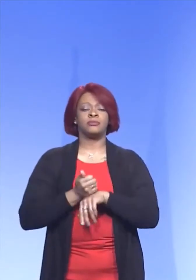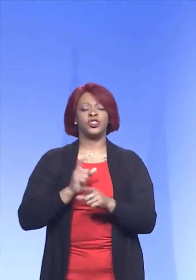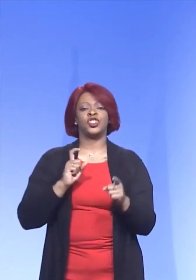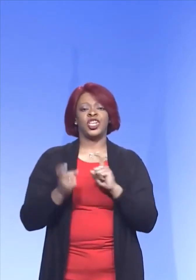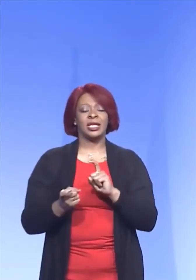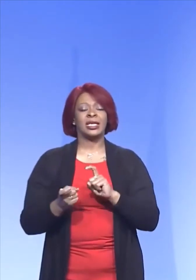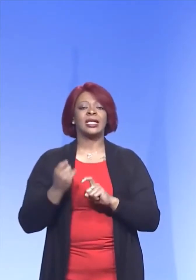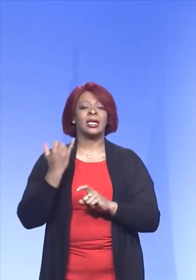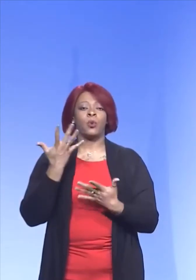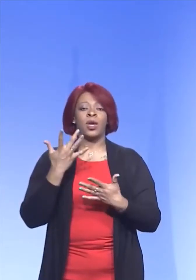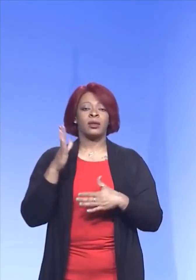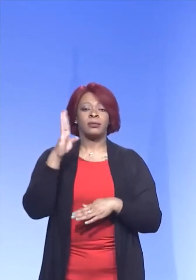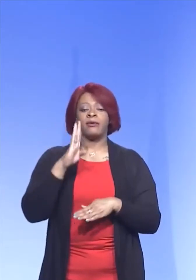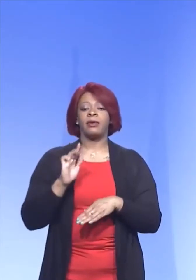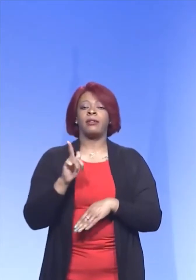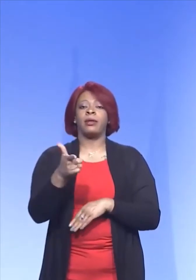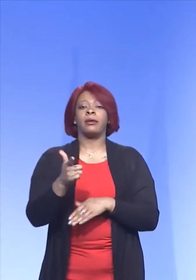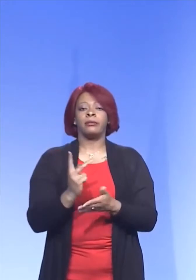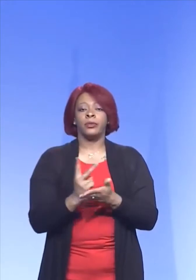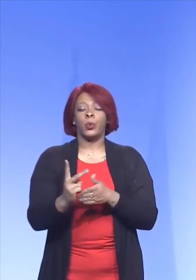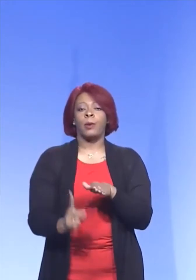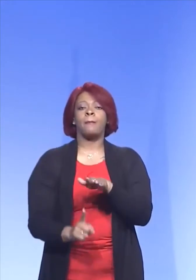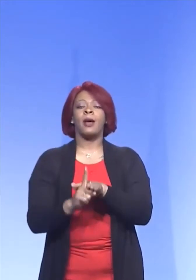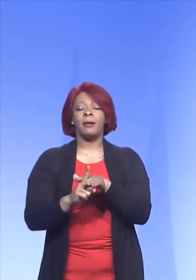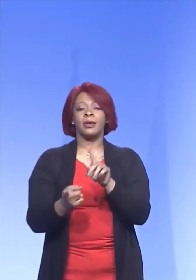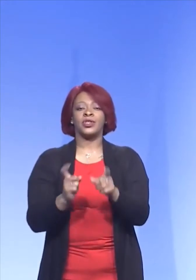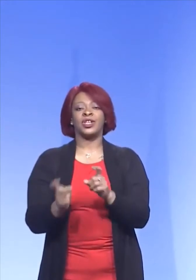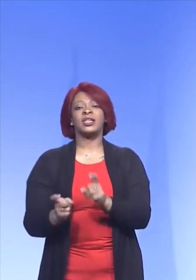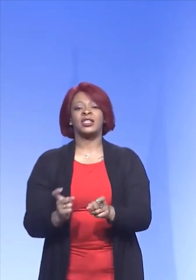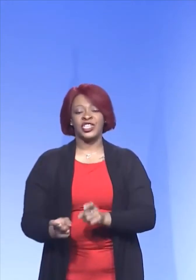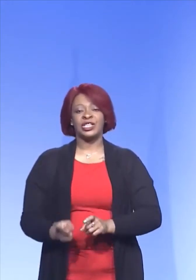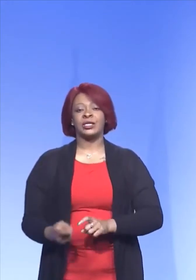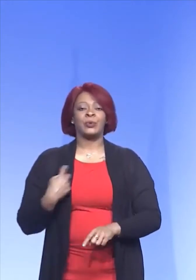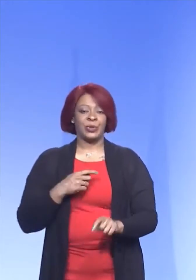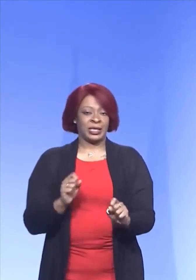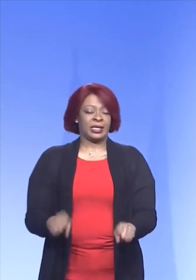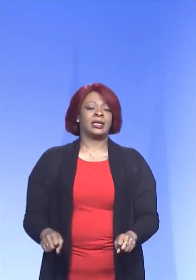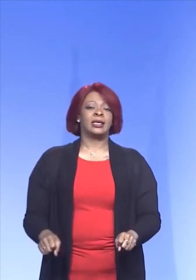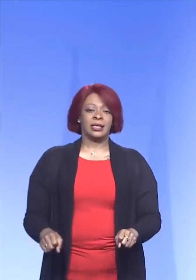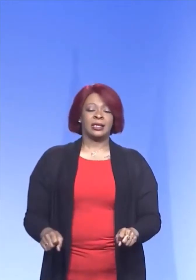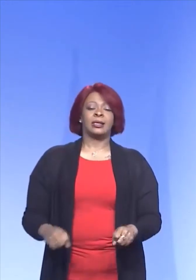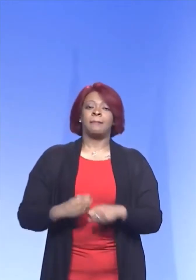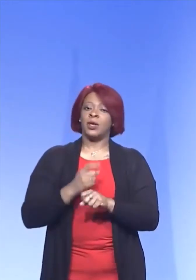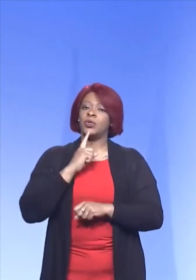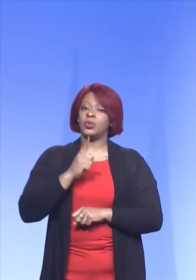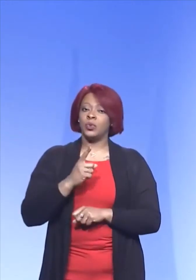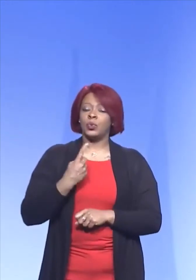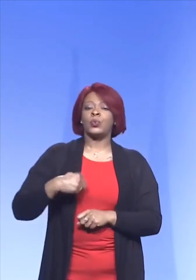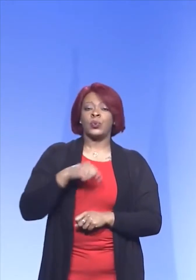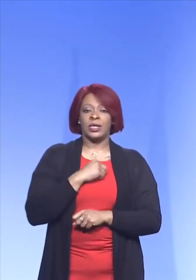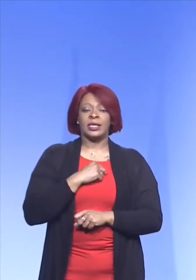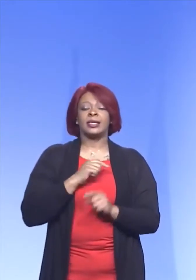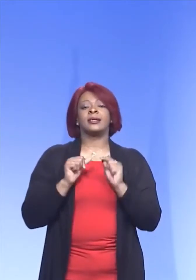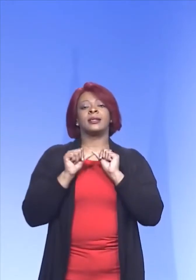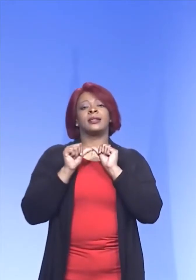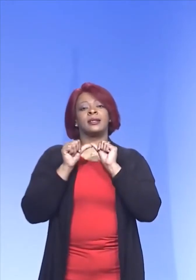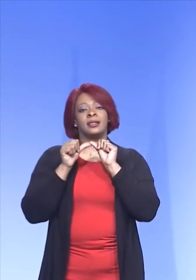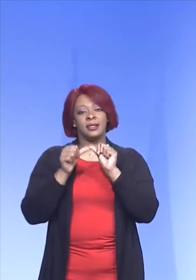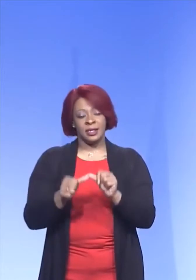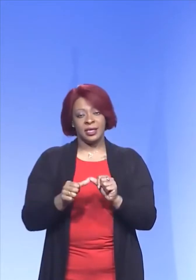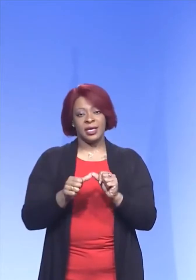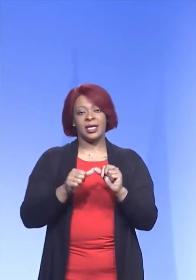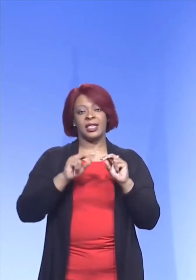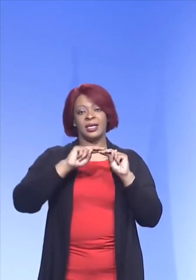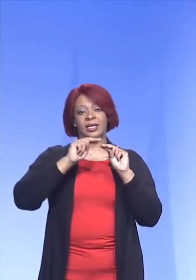bring about at that time so that we can ensure that we continue this downward